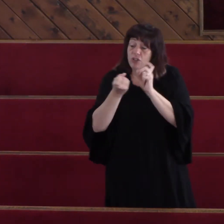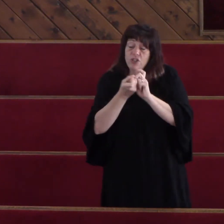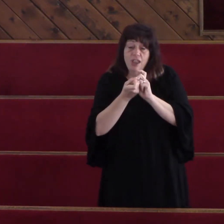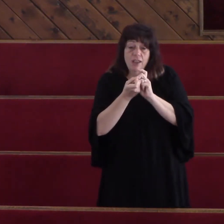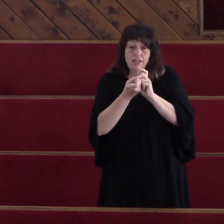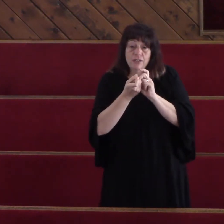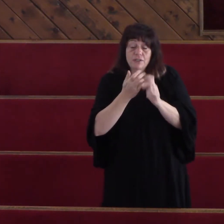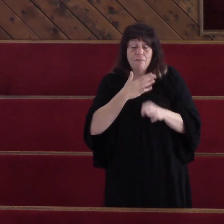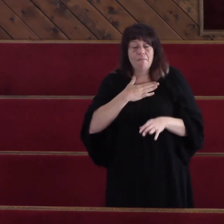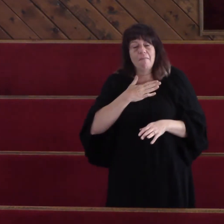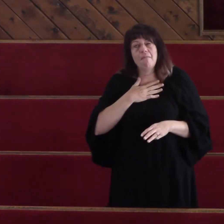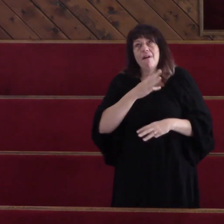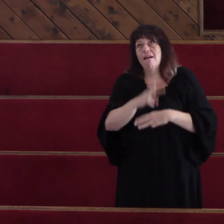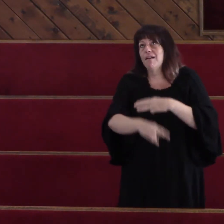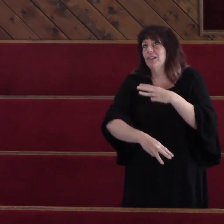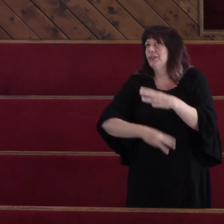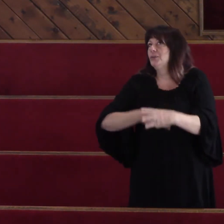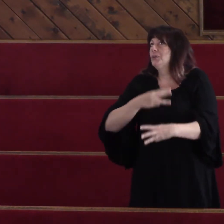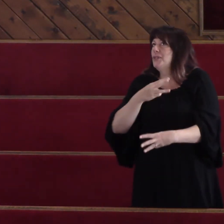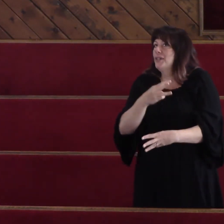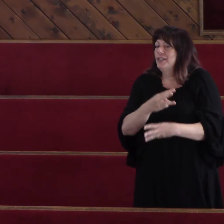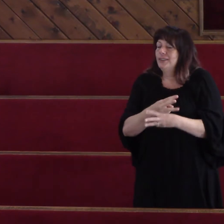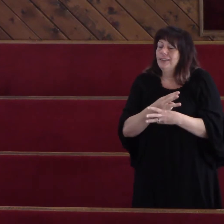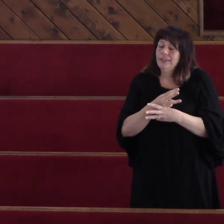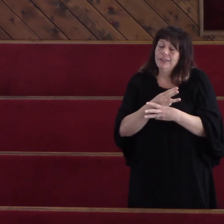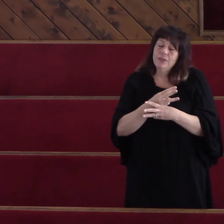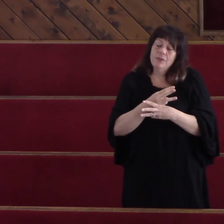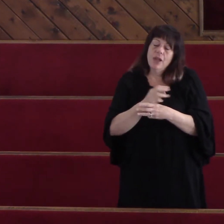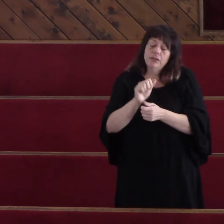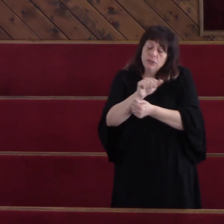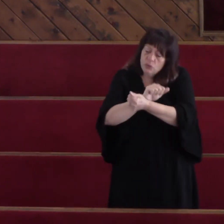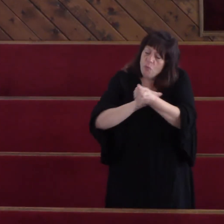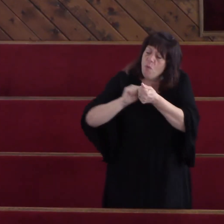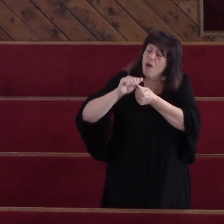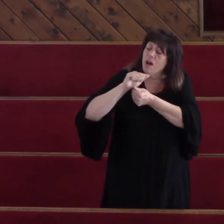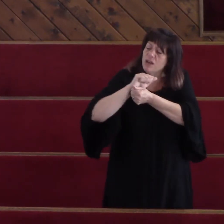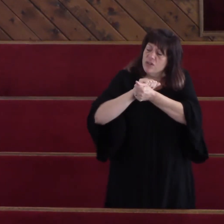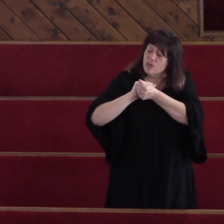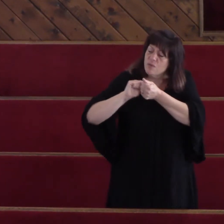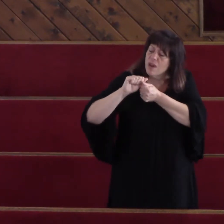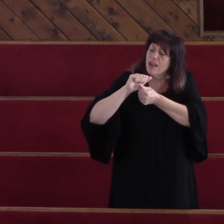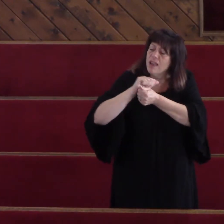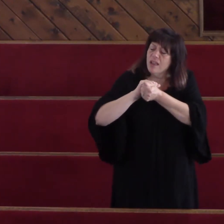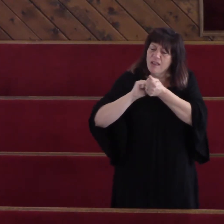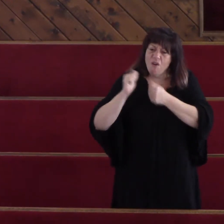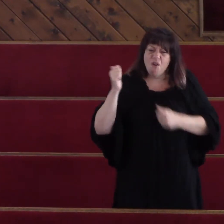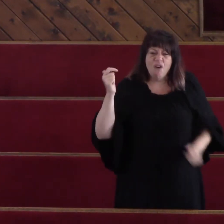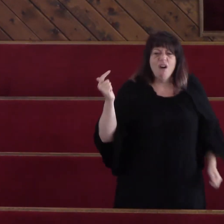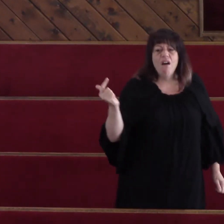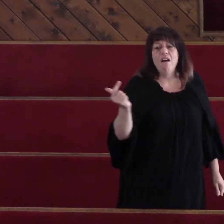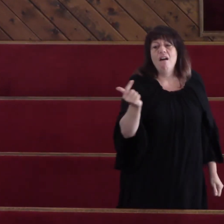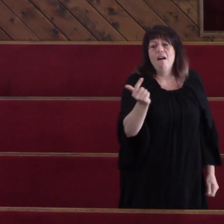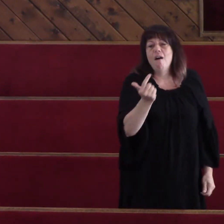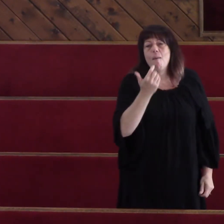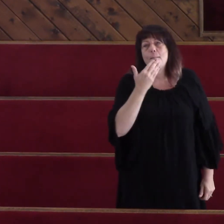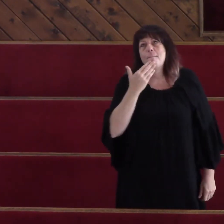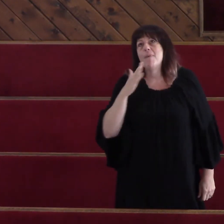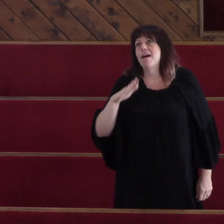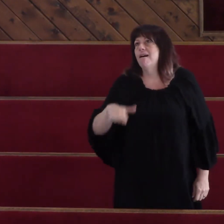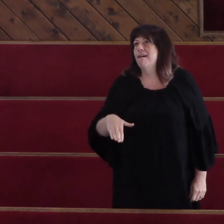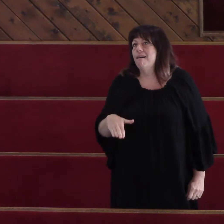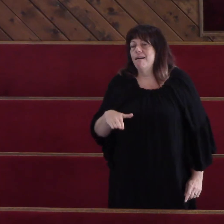direction It's my direction I still belong My